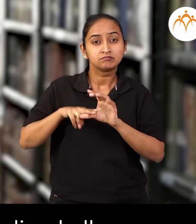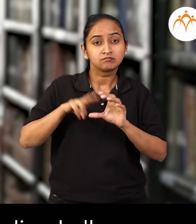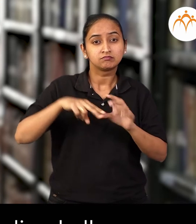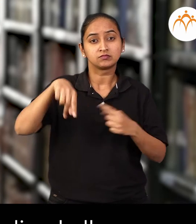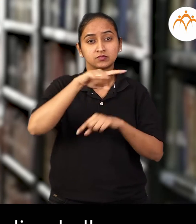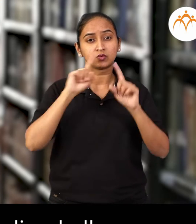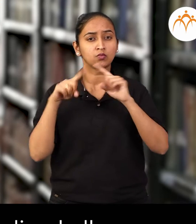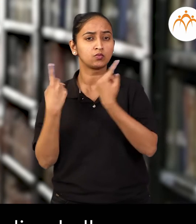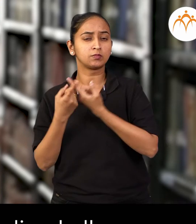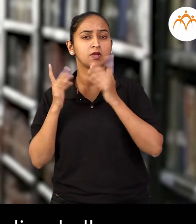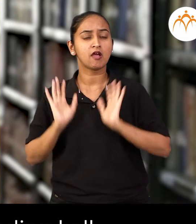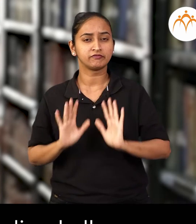hall.